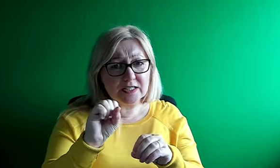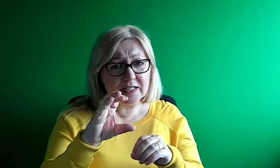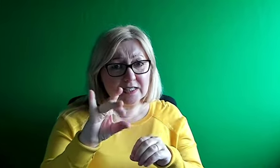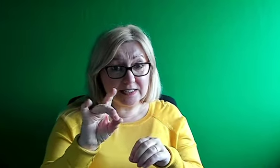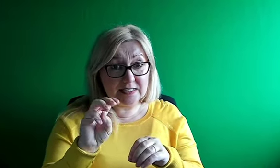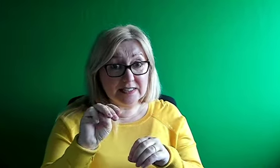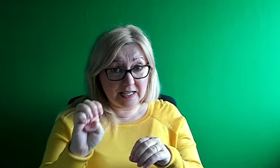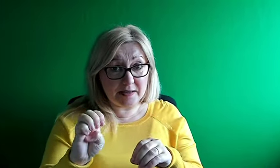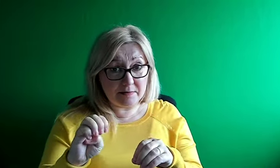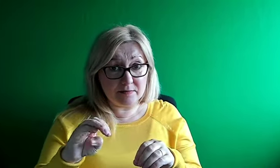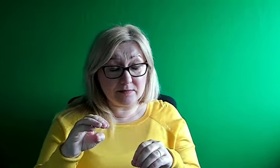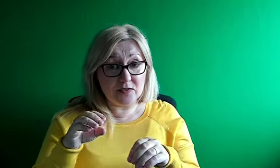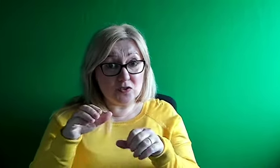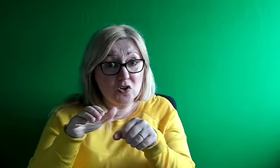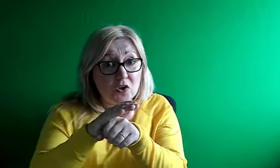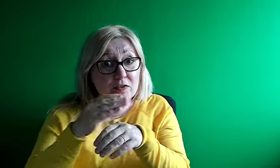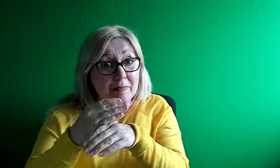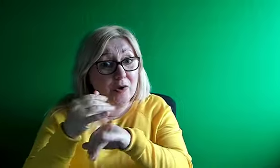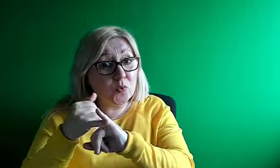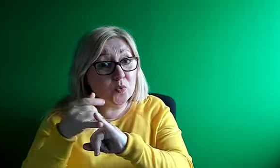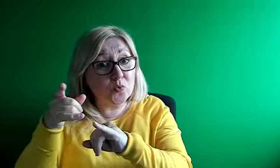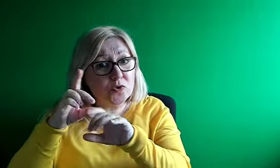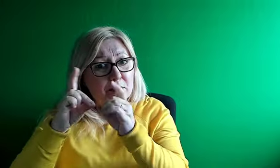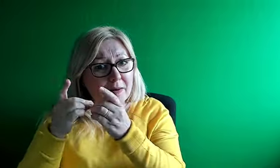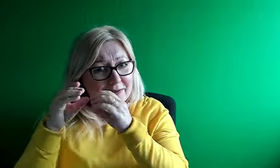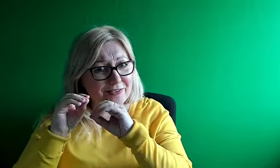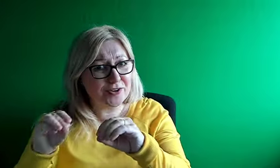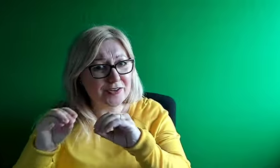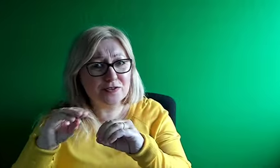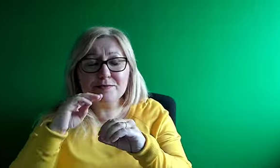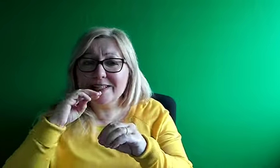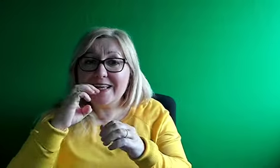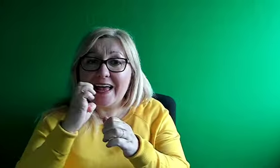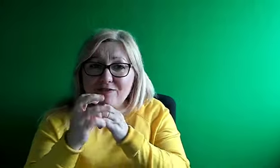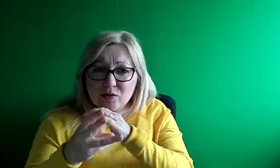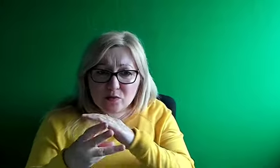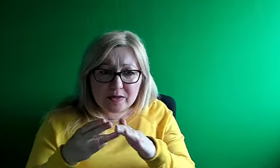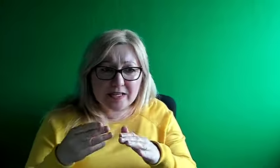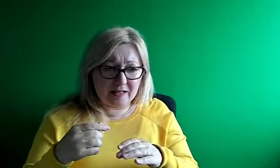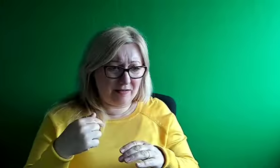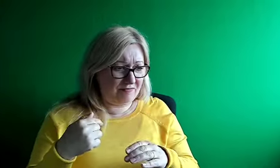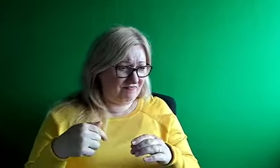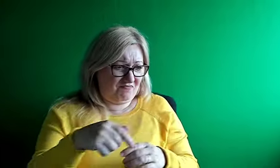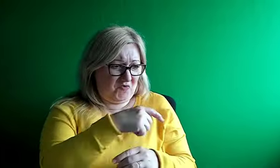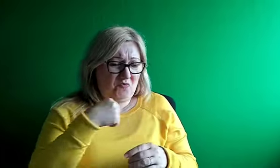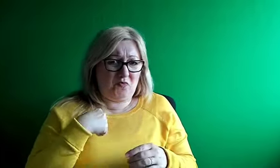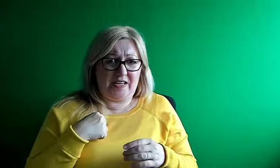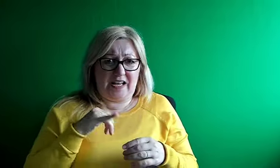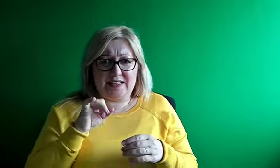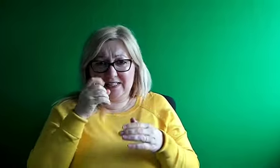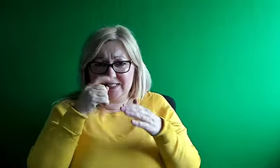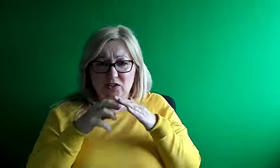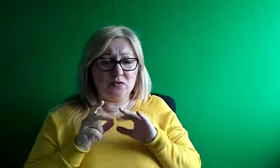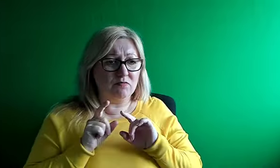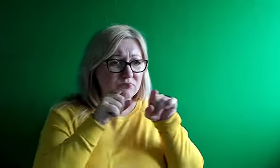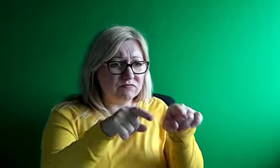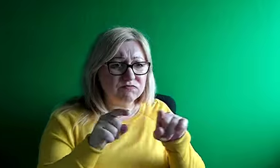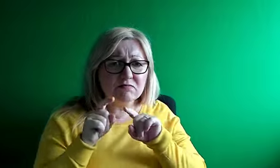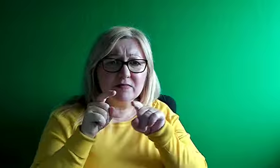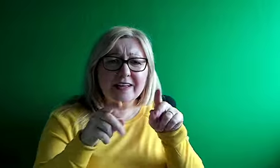that have a deaf child, and they keep the whole family signing up every week, and it's just, make social bonds and connections with those families, because 90% of deaf